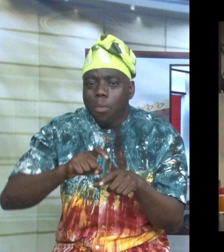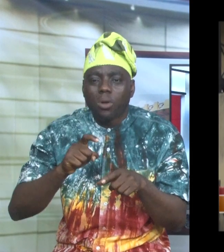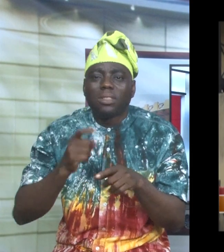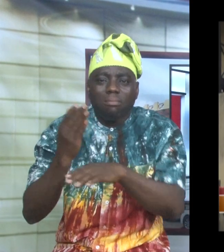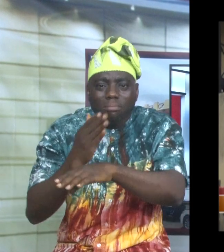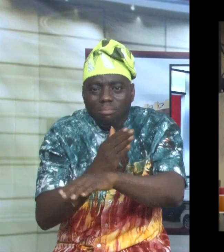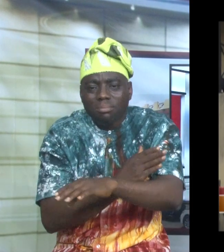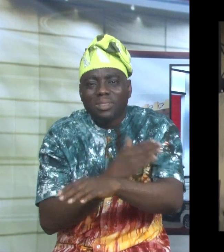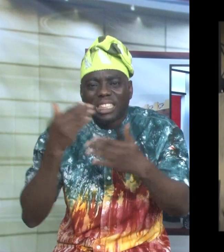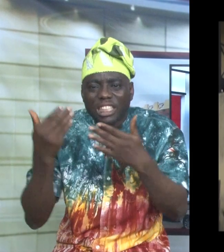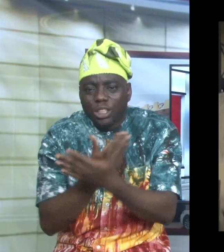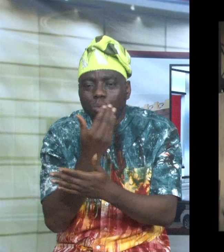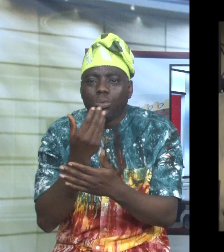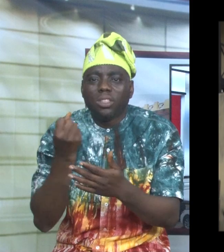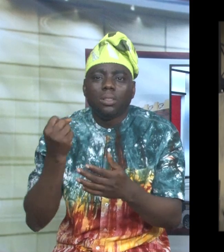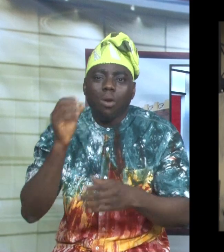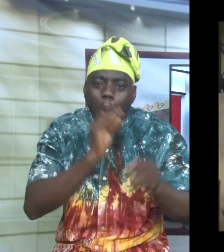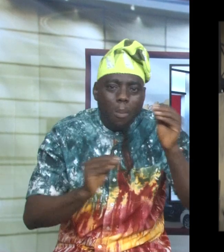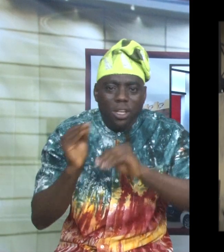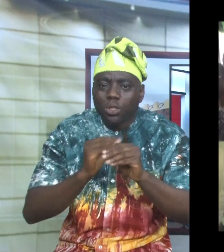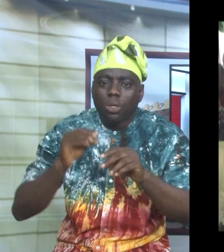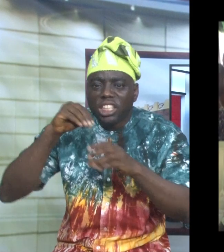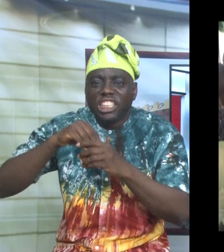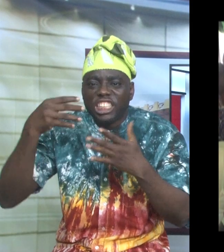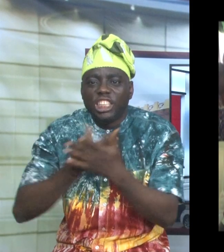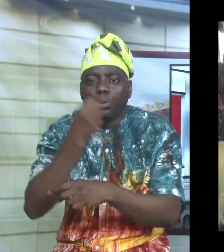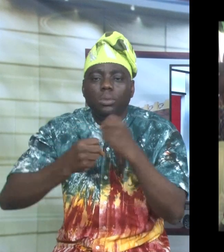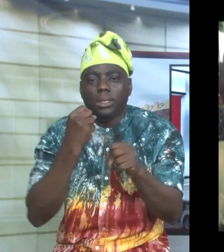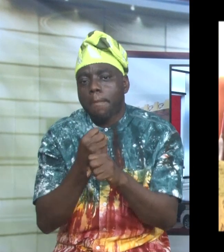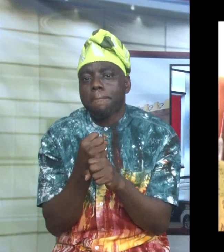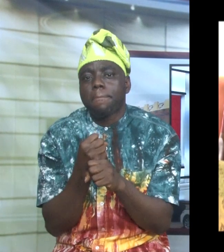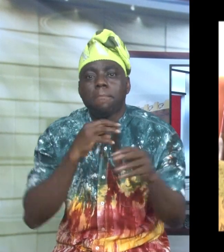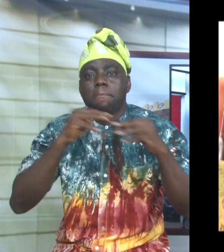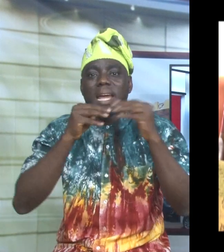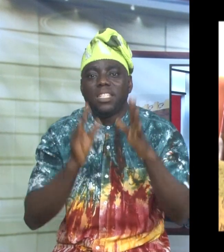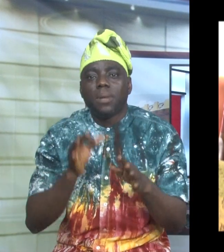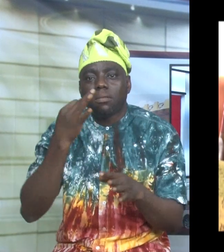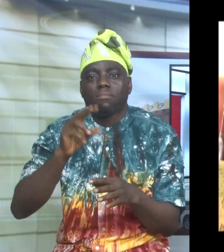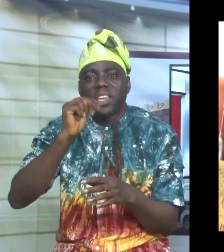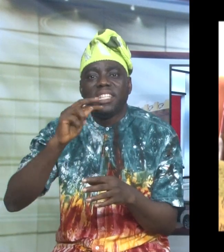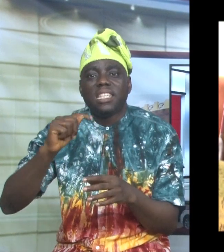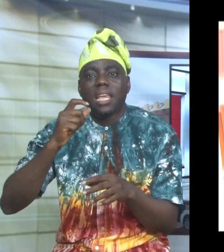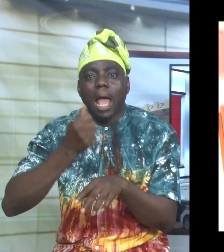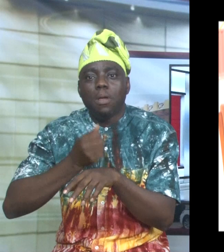new suppressions in the new year. The management of NTA Abeokuta says welfare of